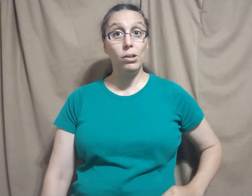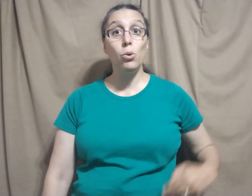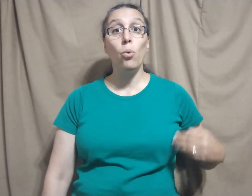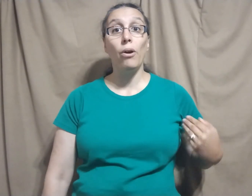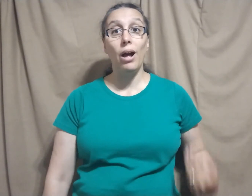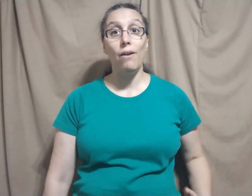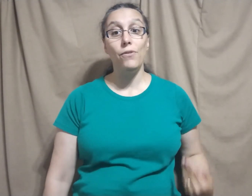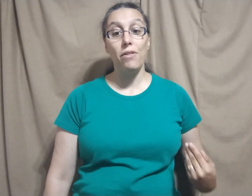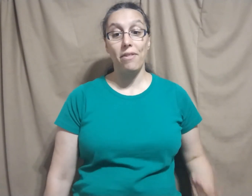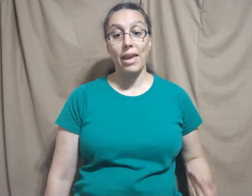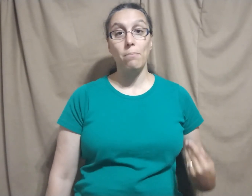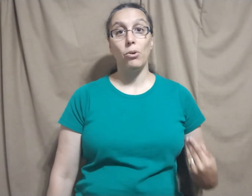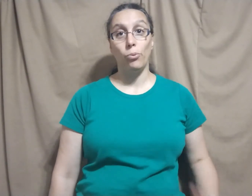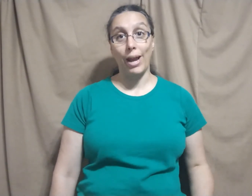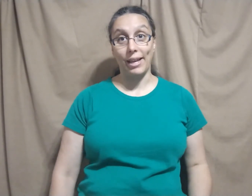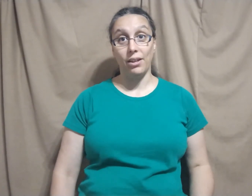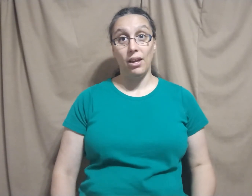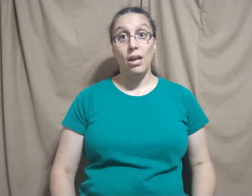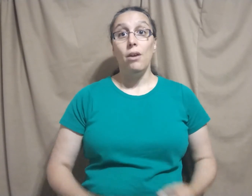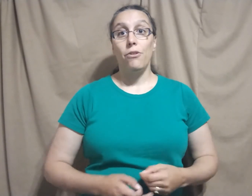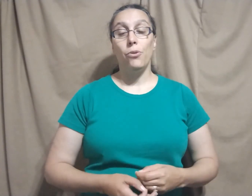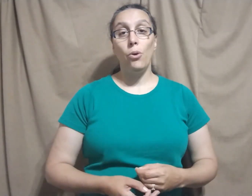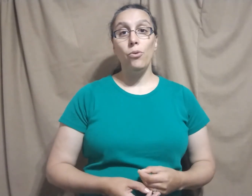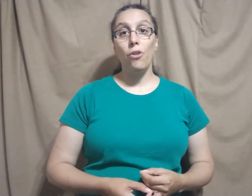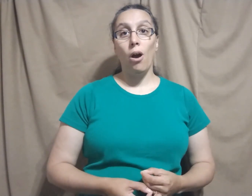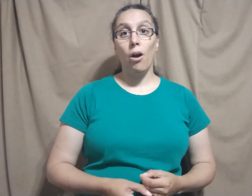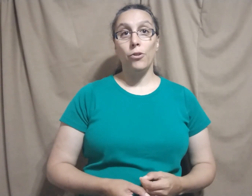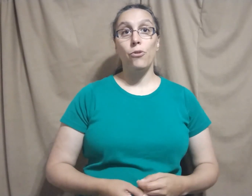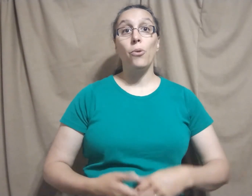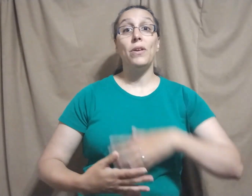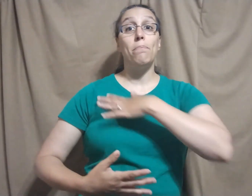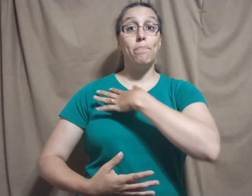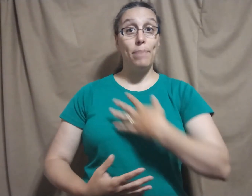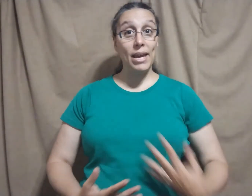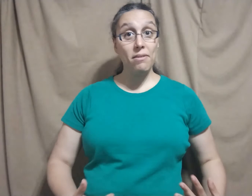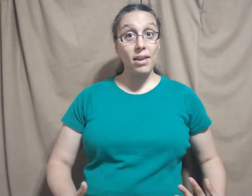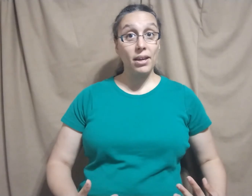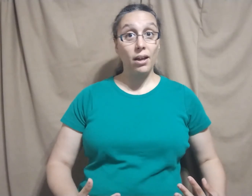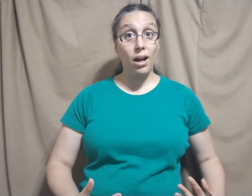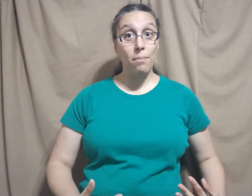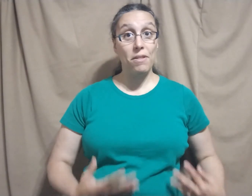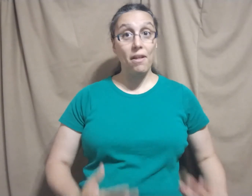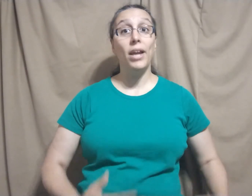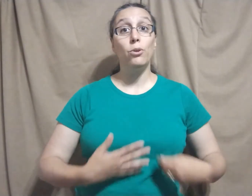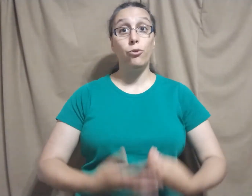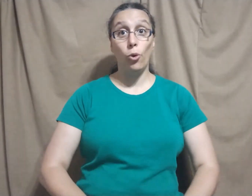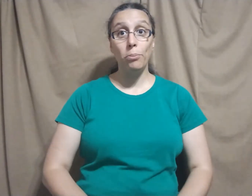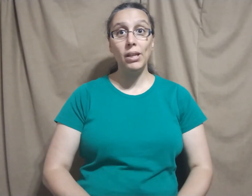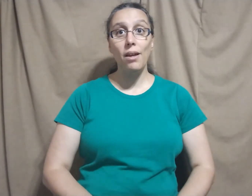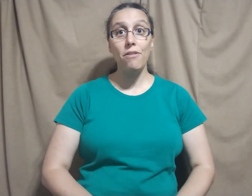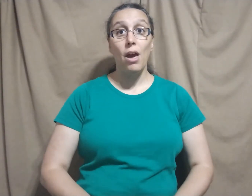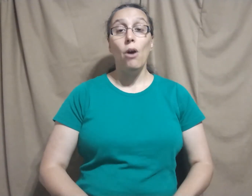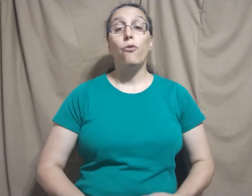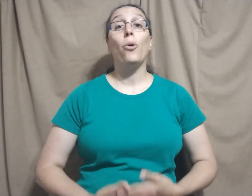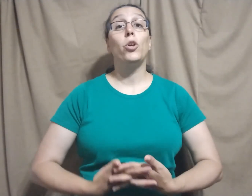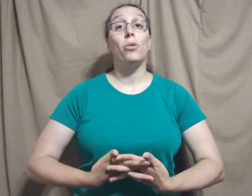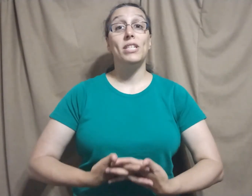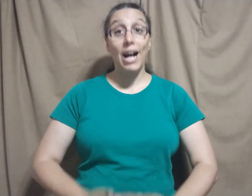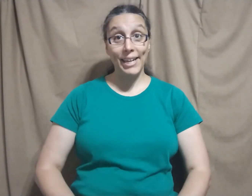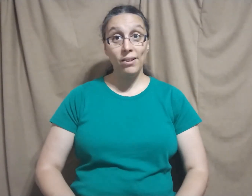who are of the same rank. So those are the basic sign formulas for your titles